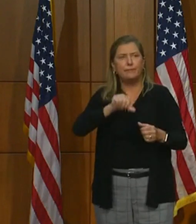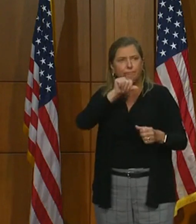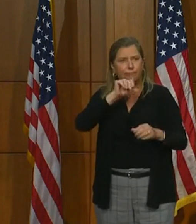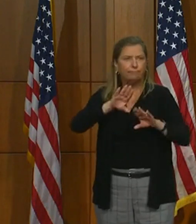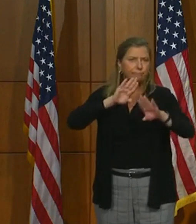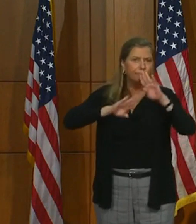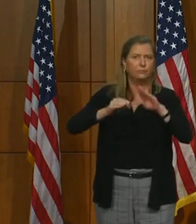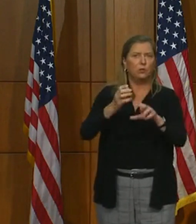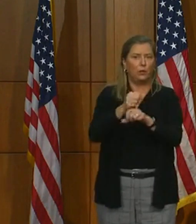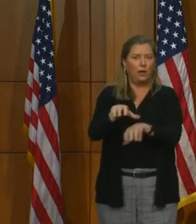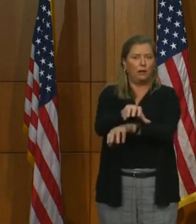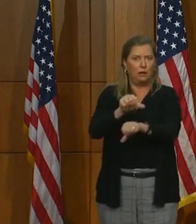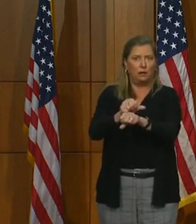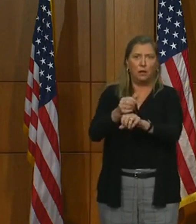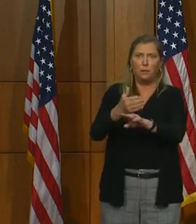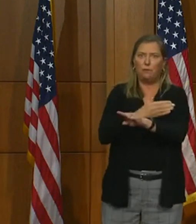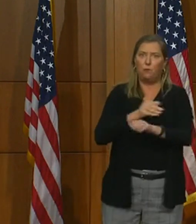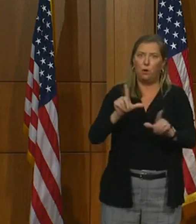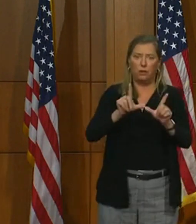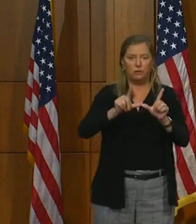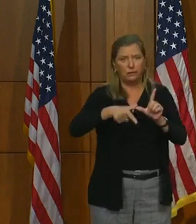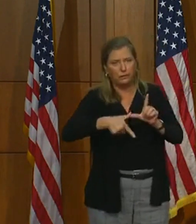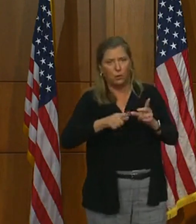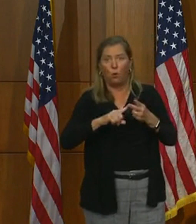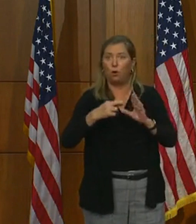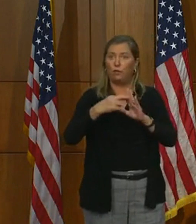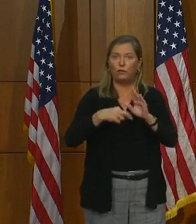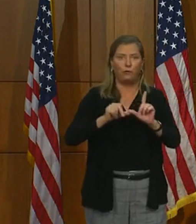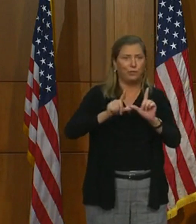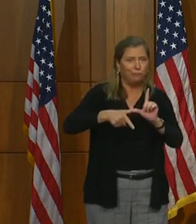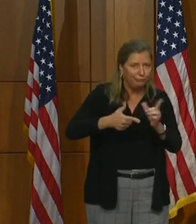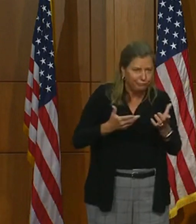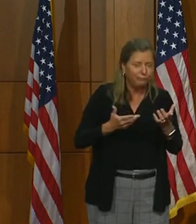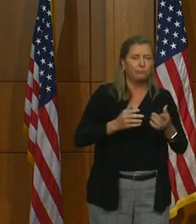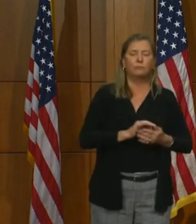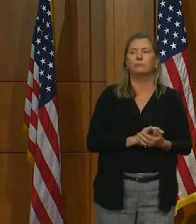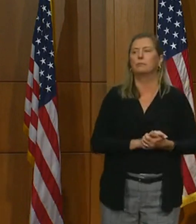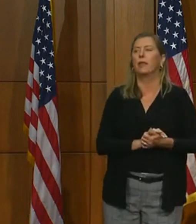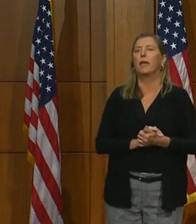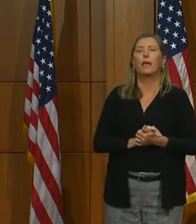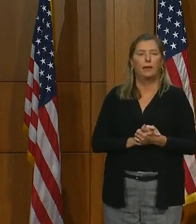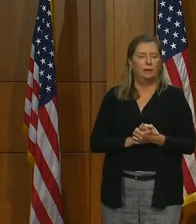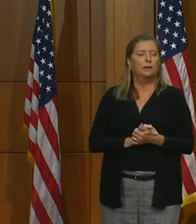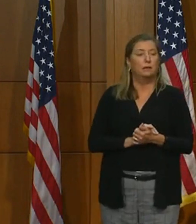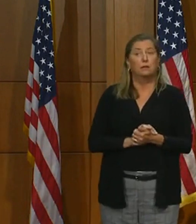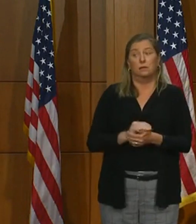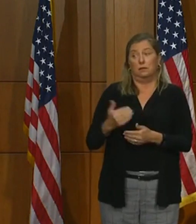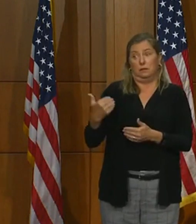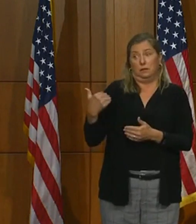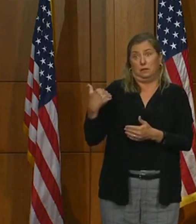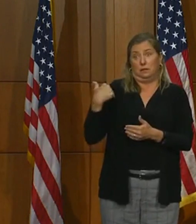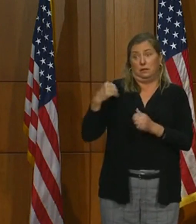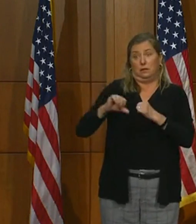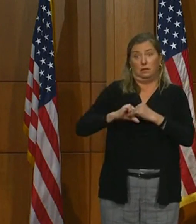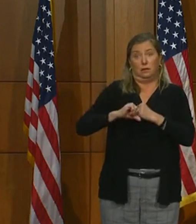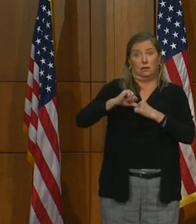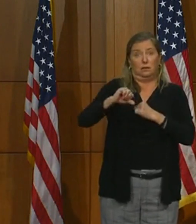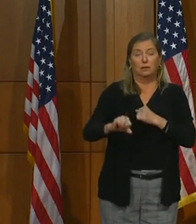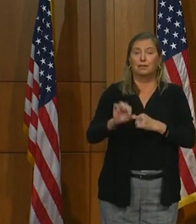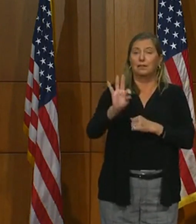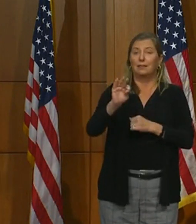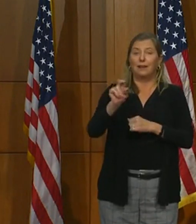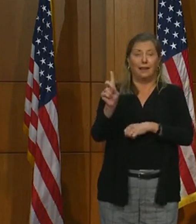appointment before their license or registration expires. We previously gave a 90-day